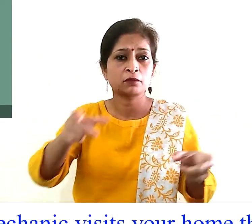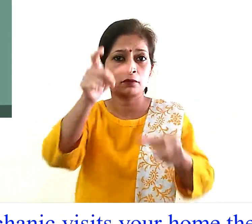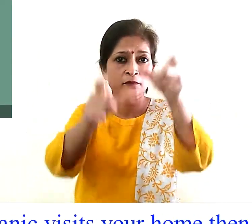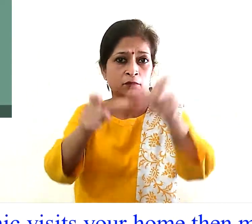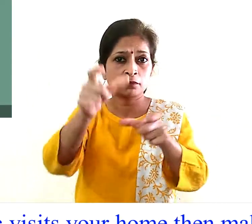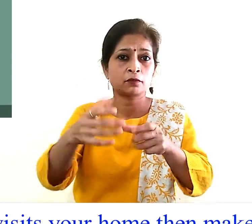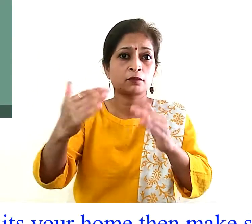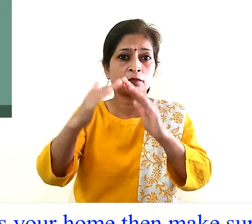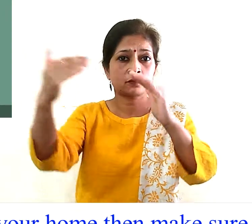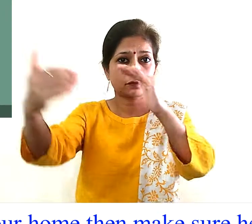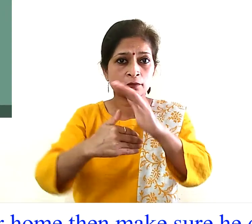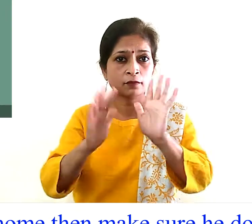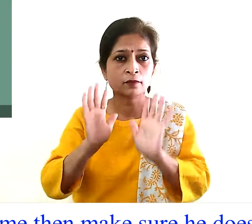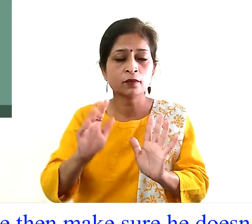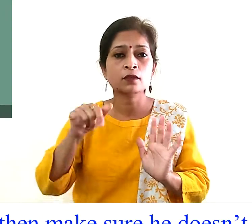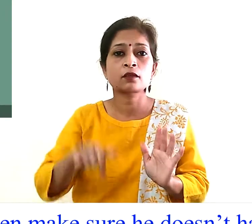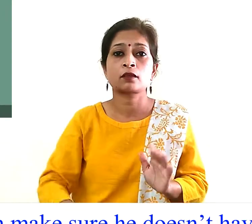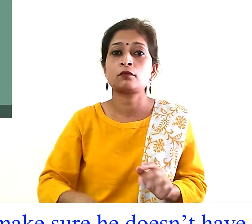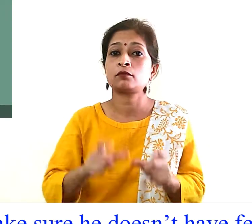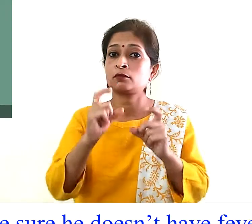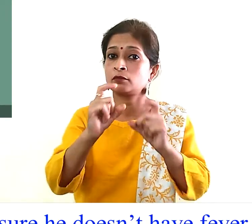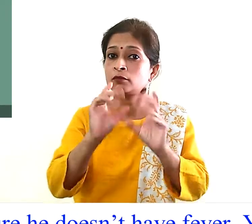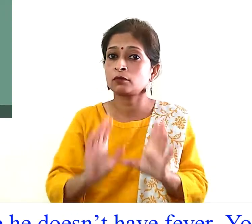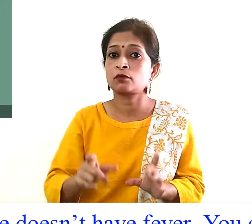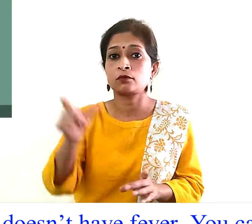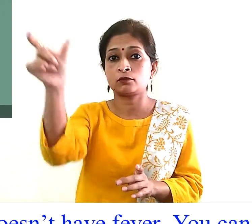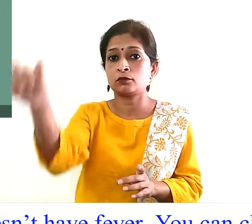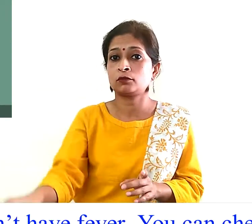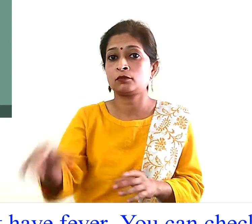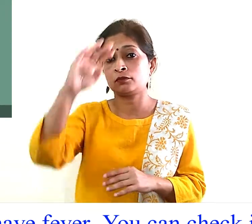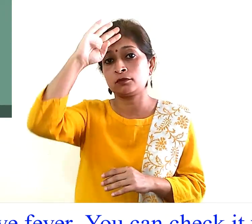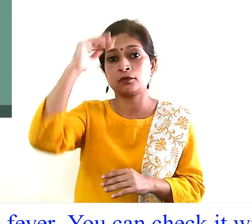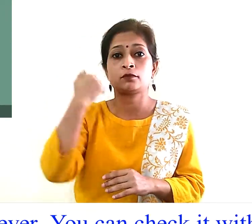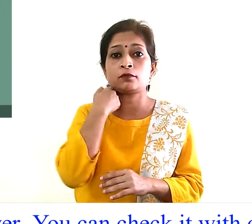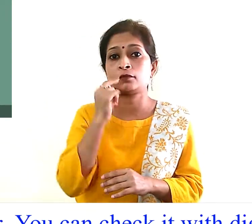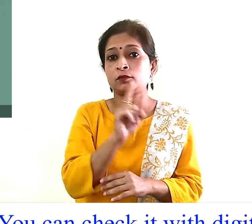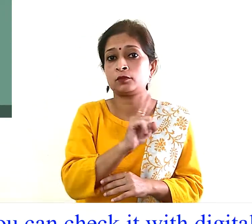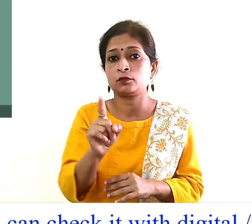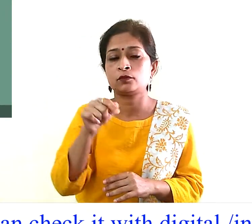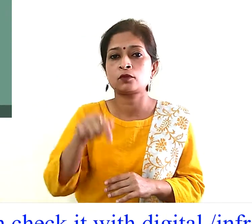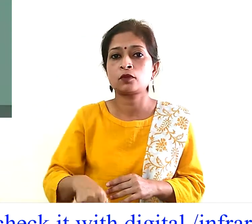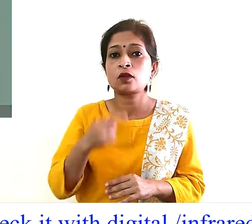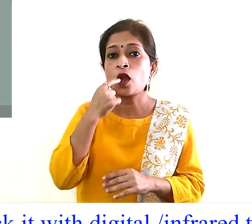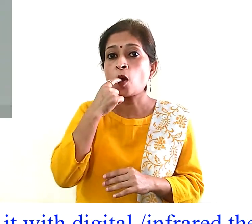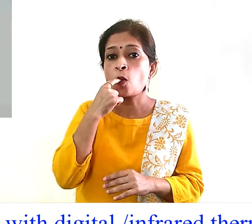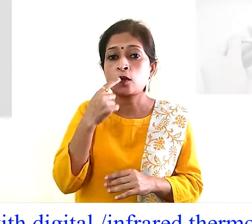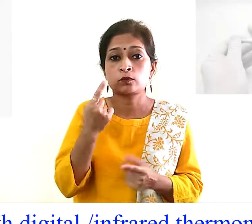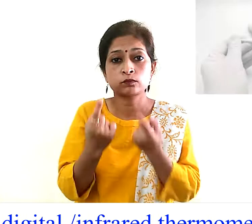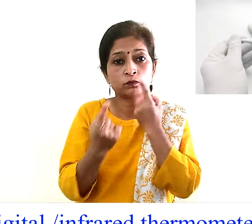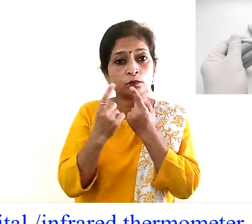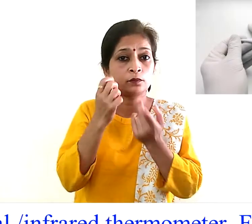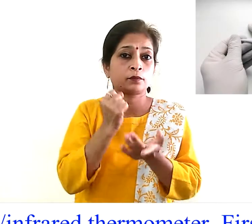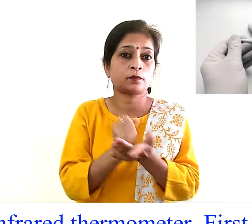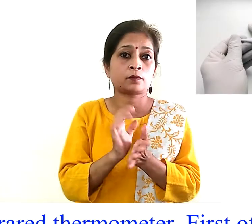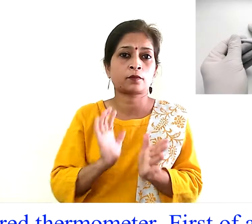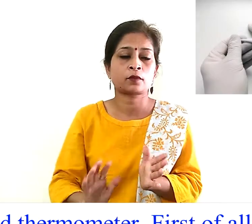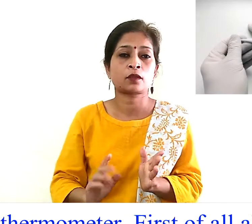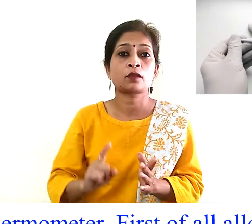visits your home then make sure he doesn't have fever you can check it with digital or infrared thermometer first of all